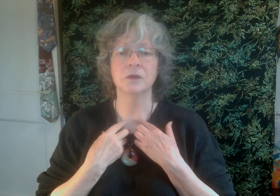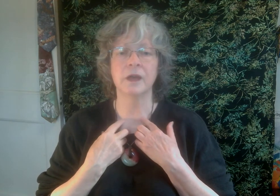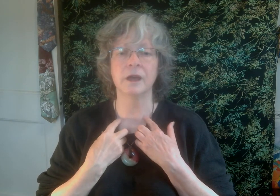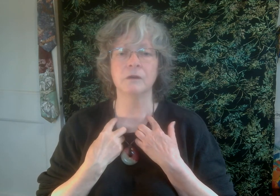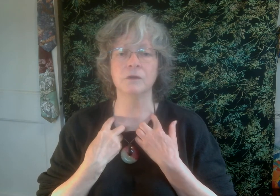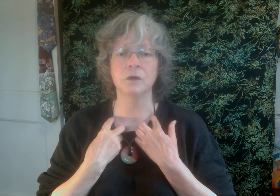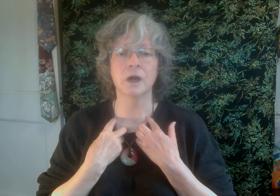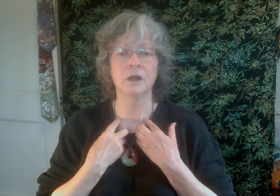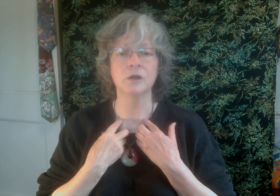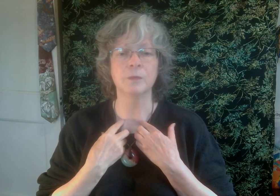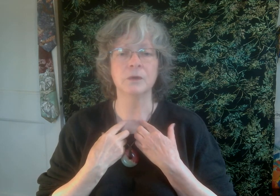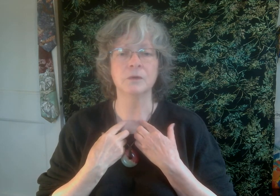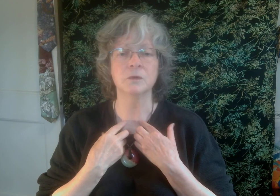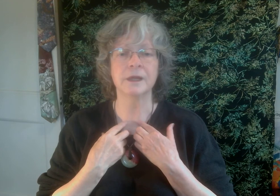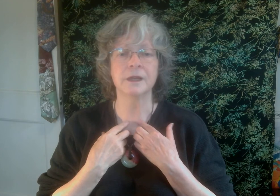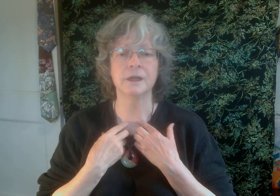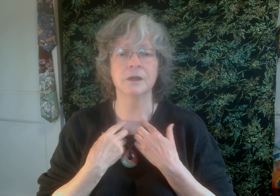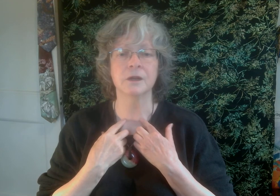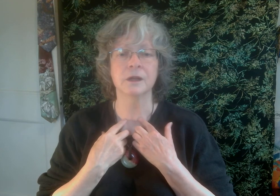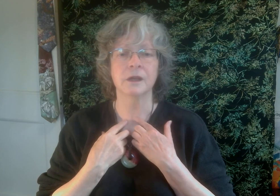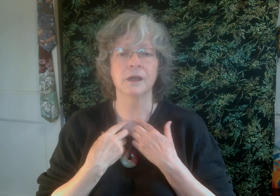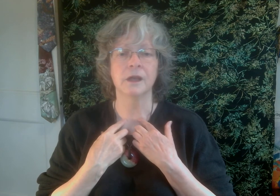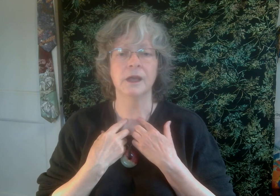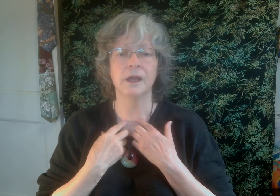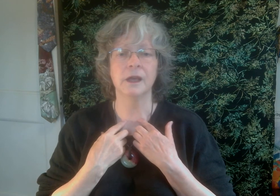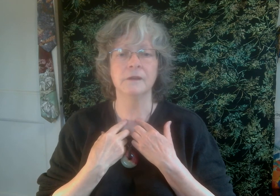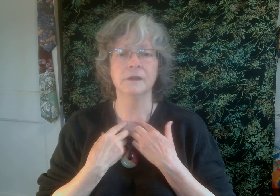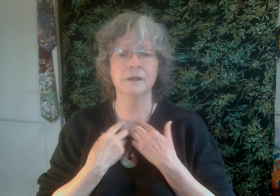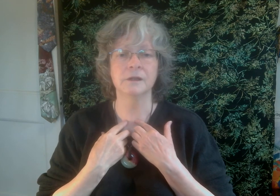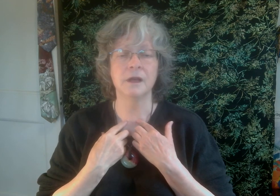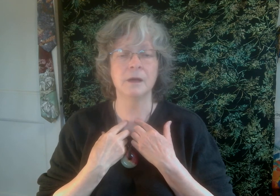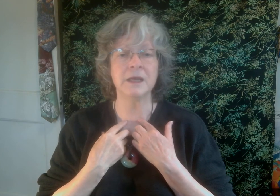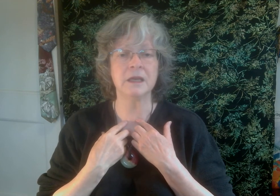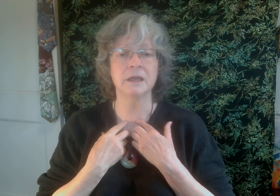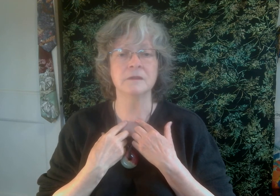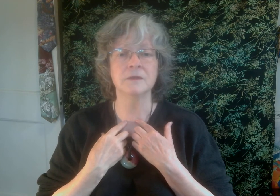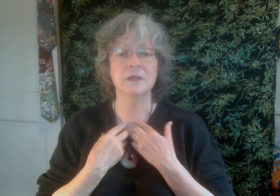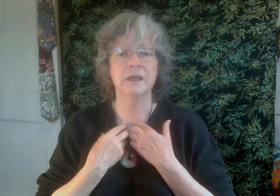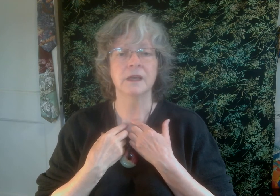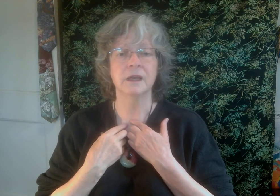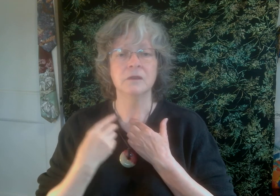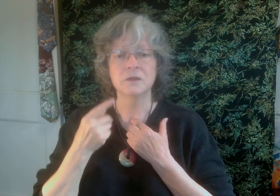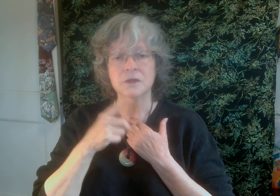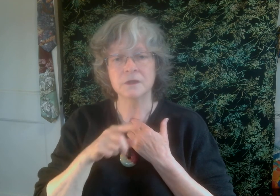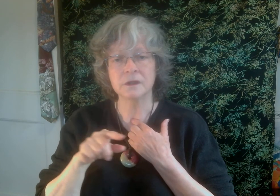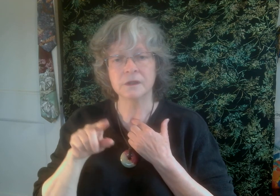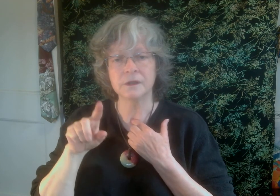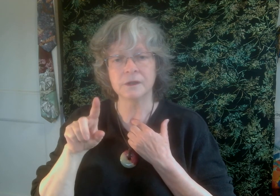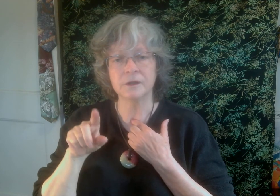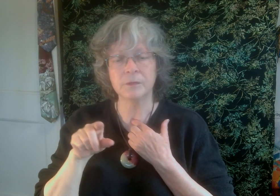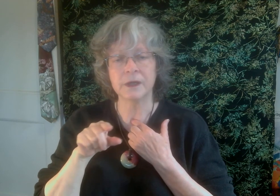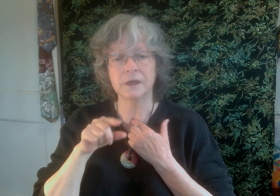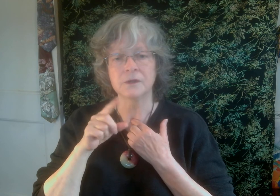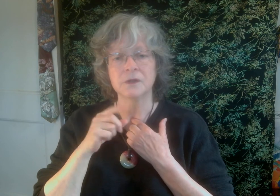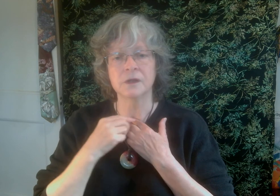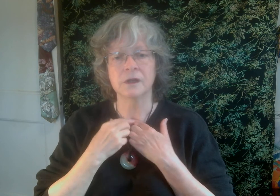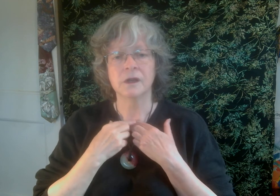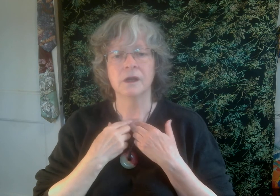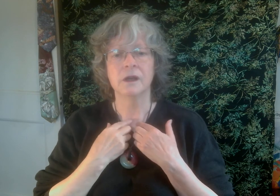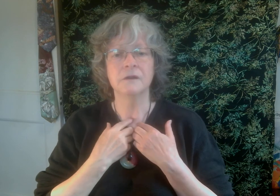have your collarbones right here and the little knobby ends. And there's just a little bit of a